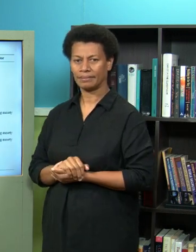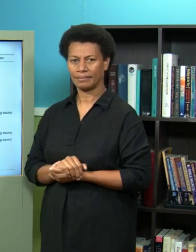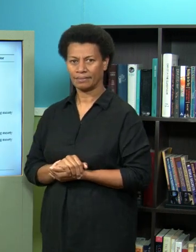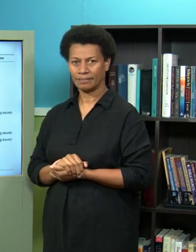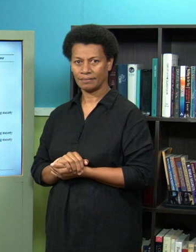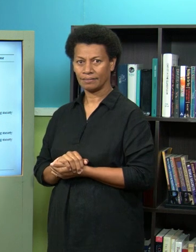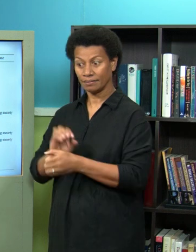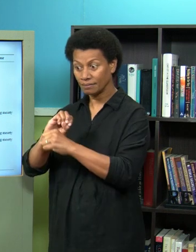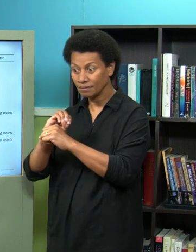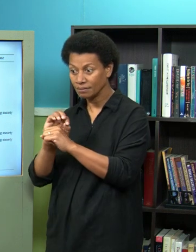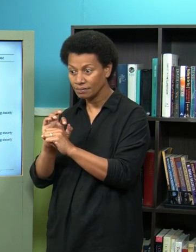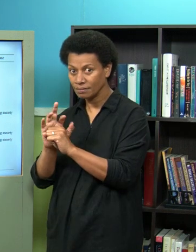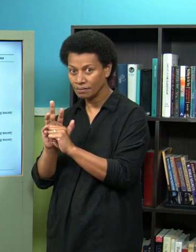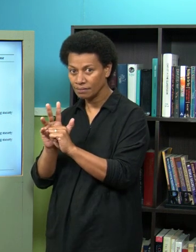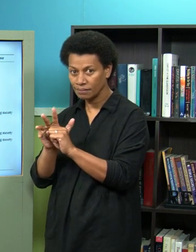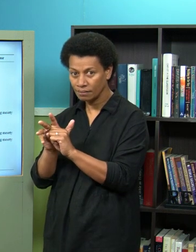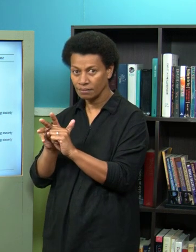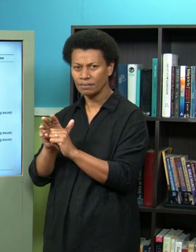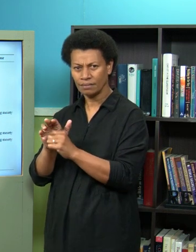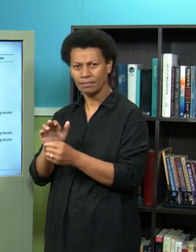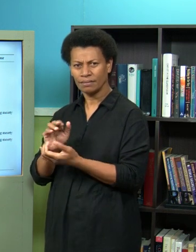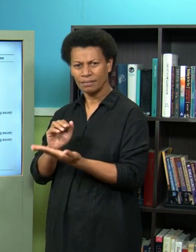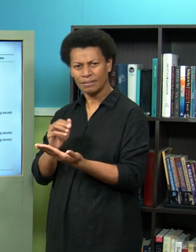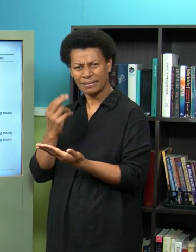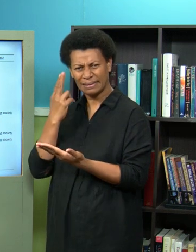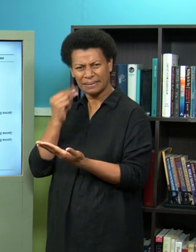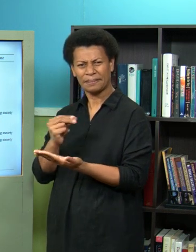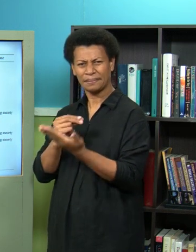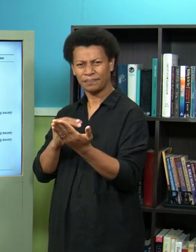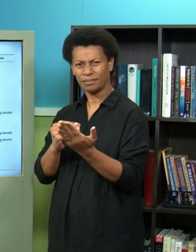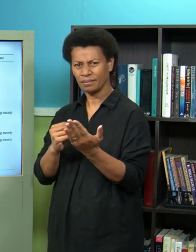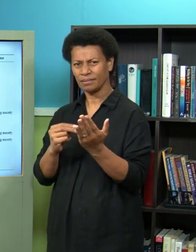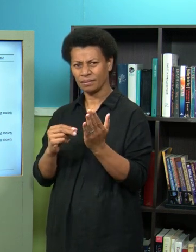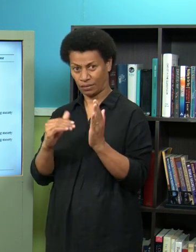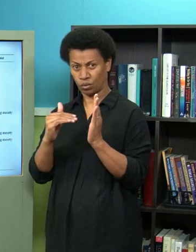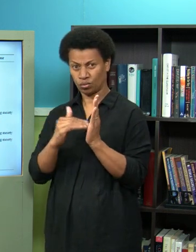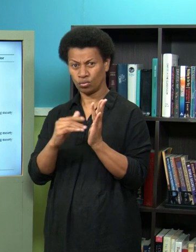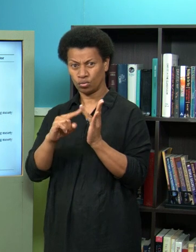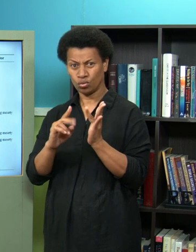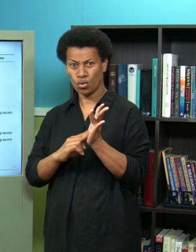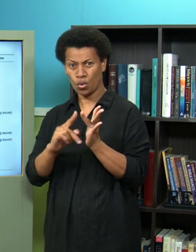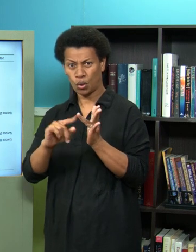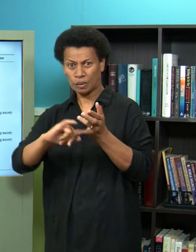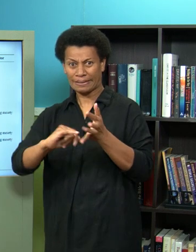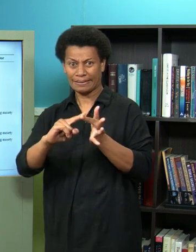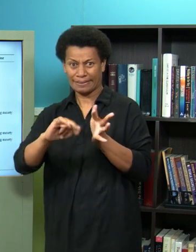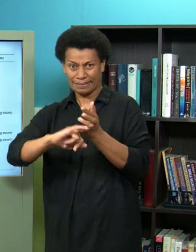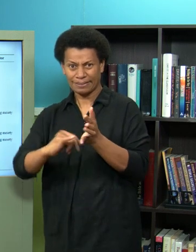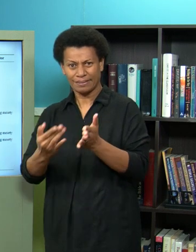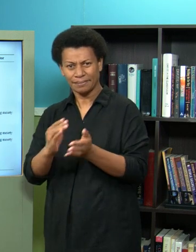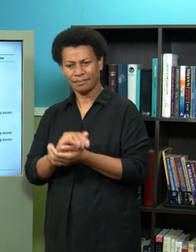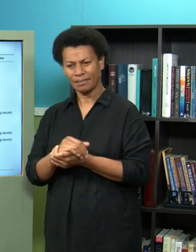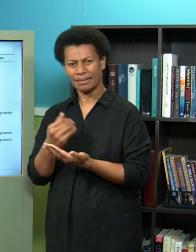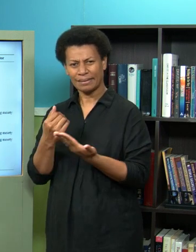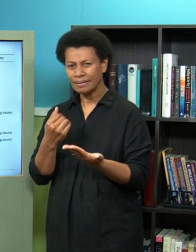are basically viruses that it's called a zoonosis and these are viruses which are usually commonly